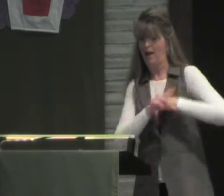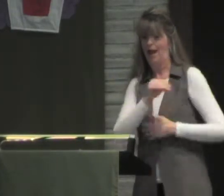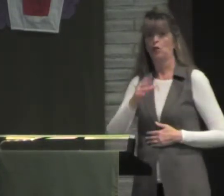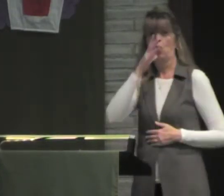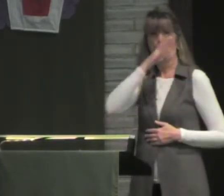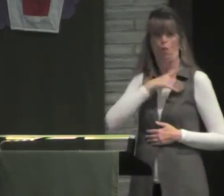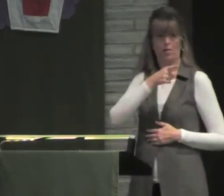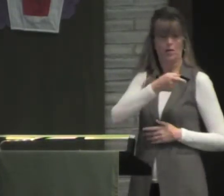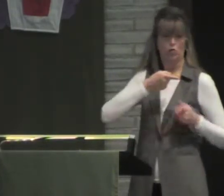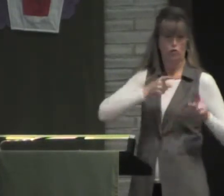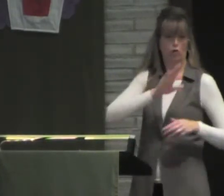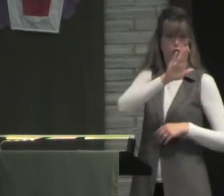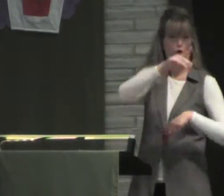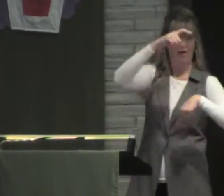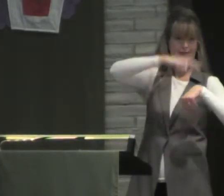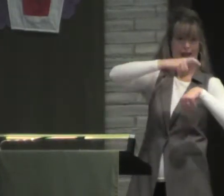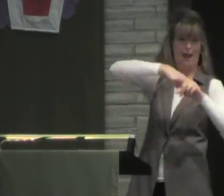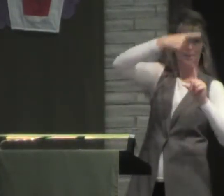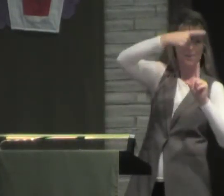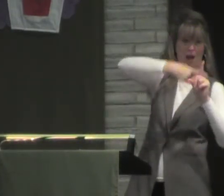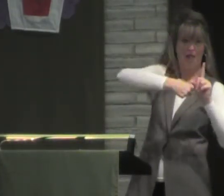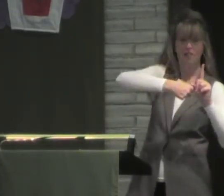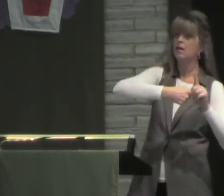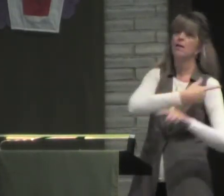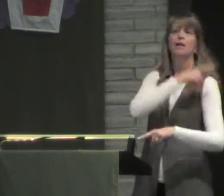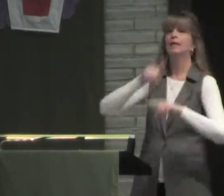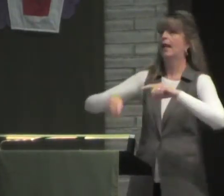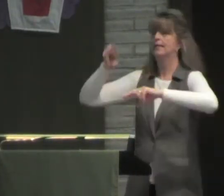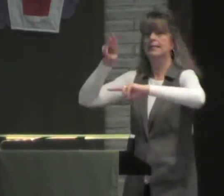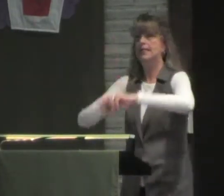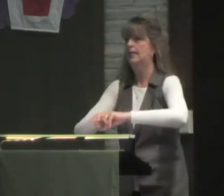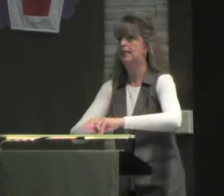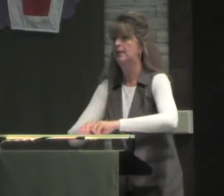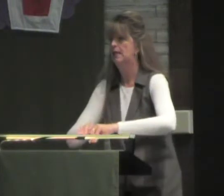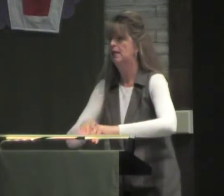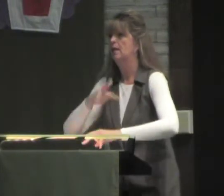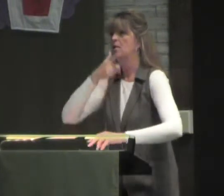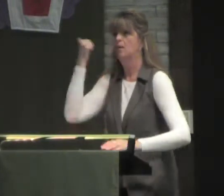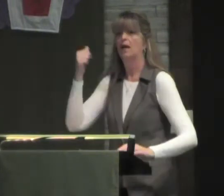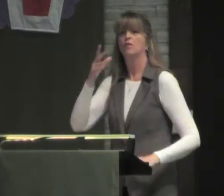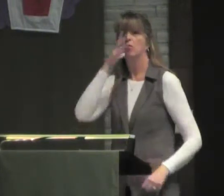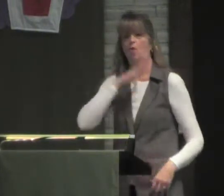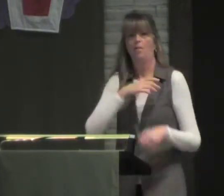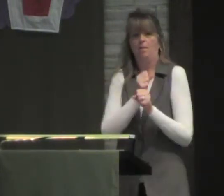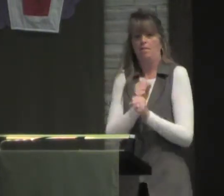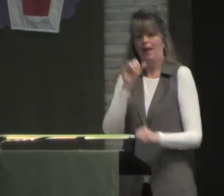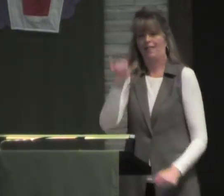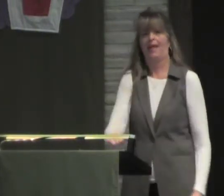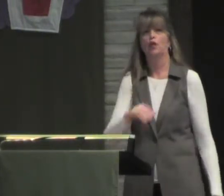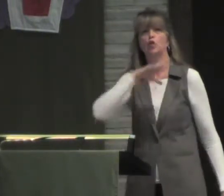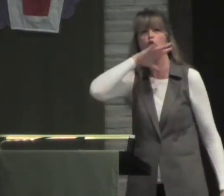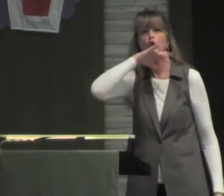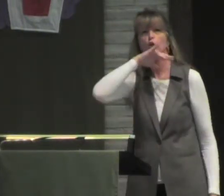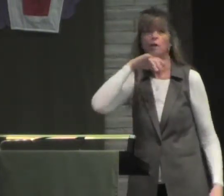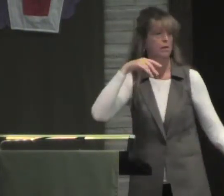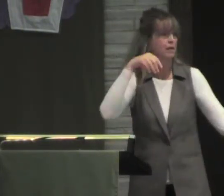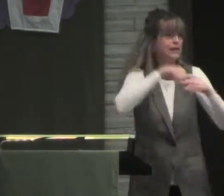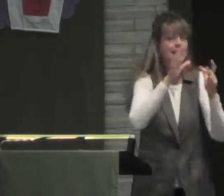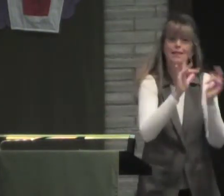so that when he rode the subway he could make sure that he was not sitting on a chair made